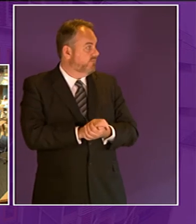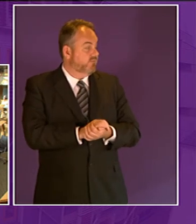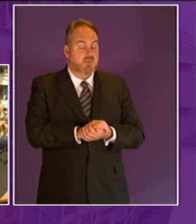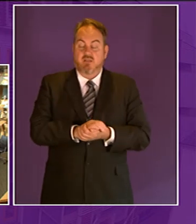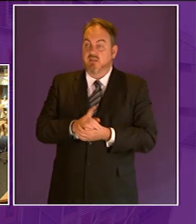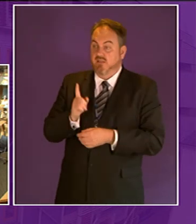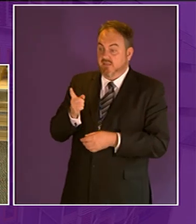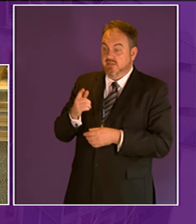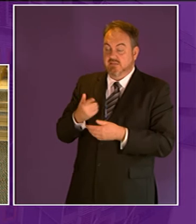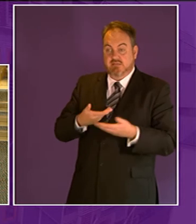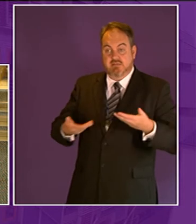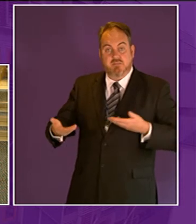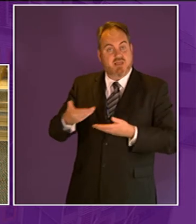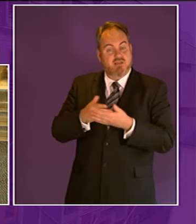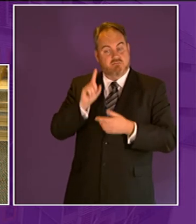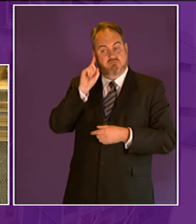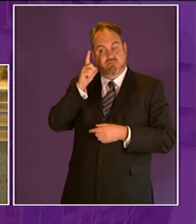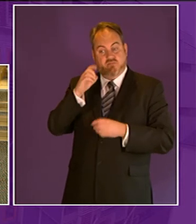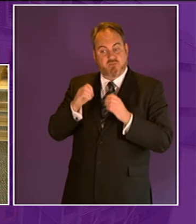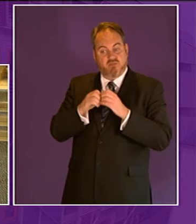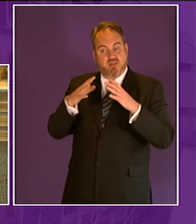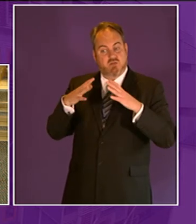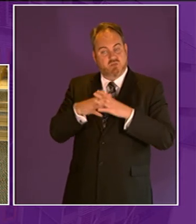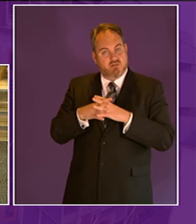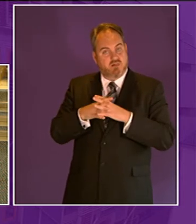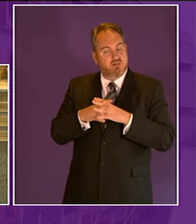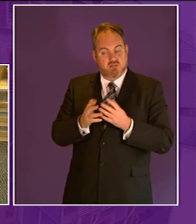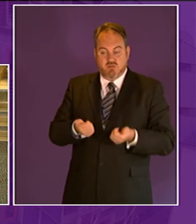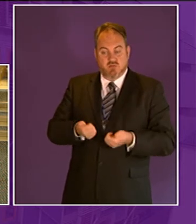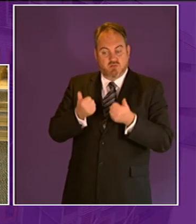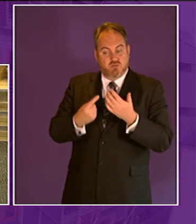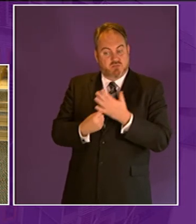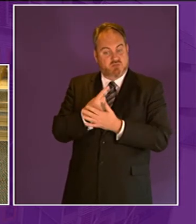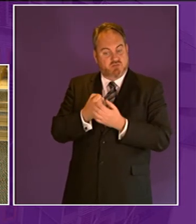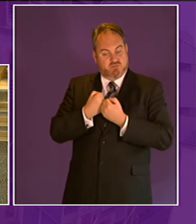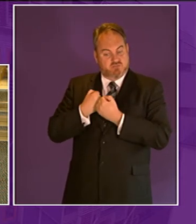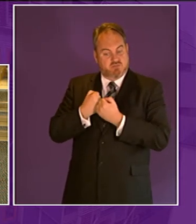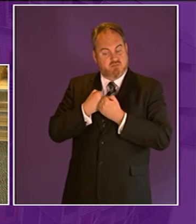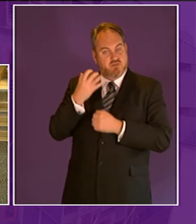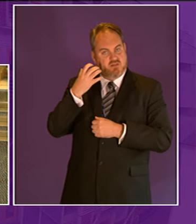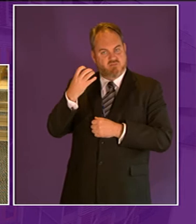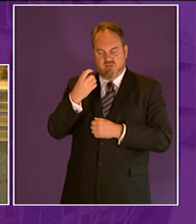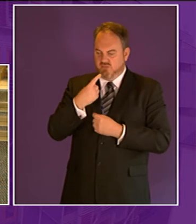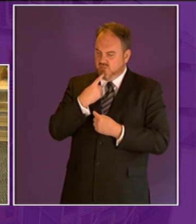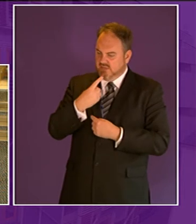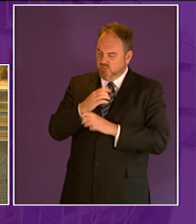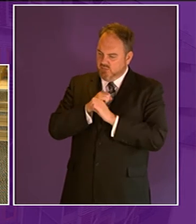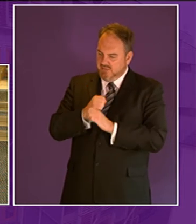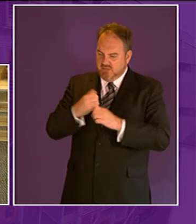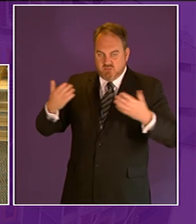brought forward by brian whittle it provides an opportunity for the government to restate its commitment to outdoor learning and